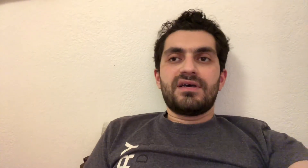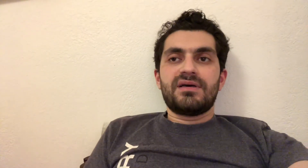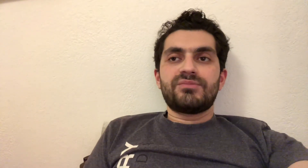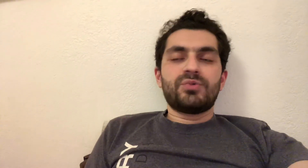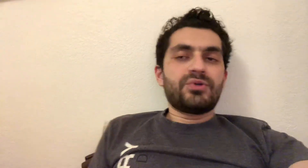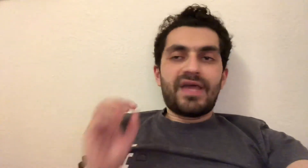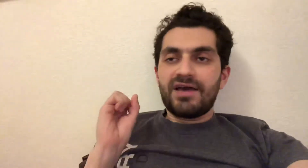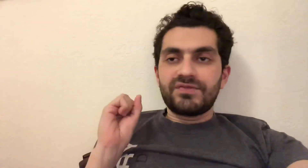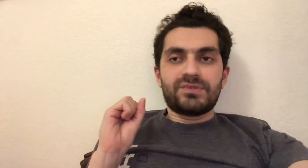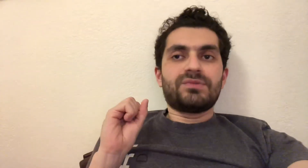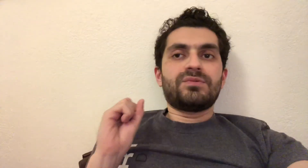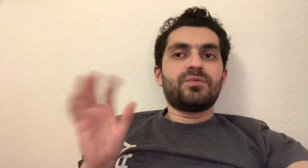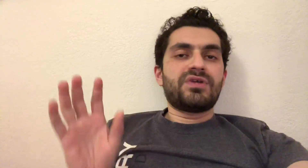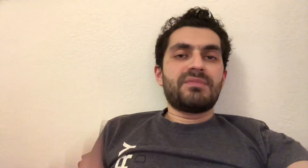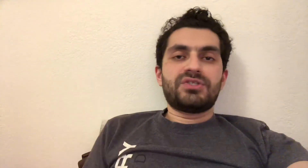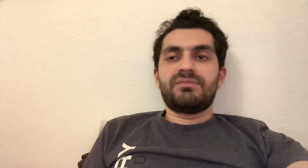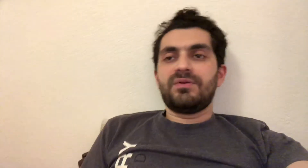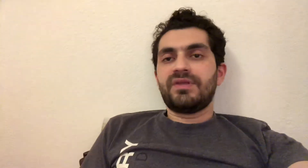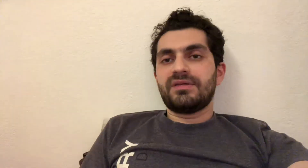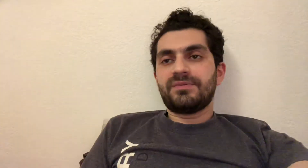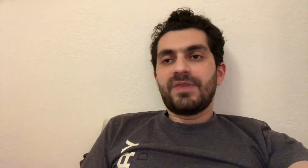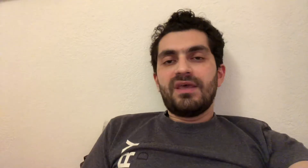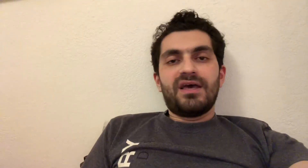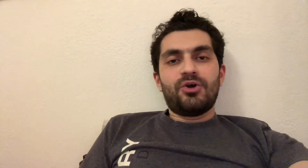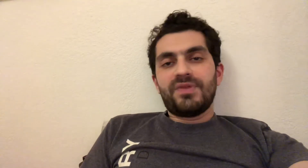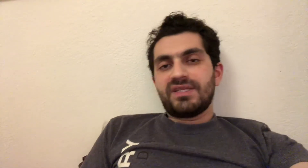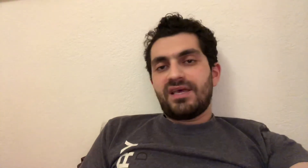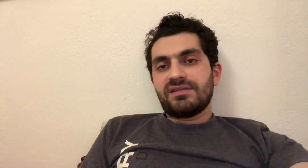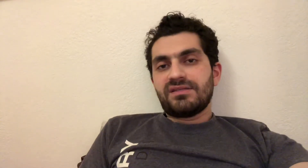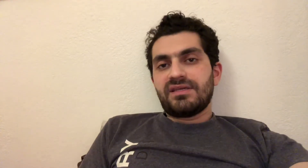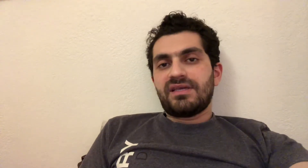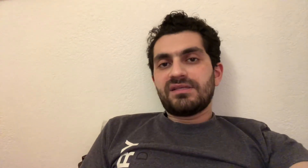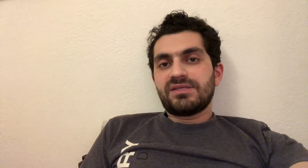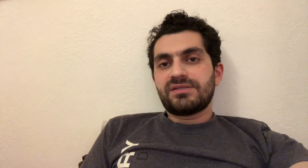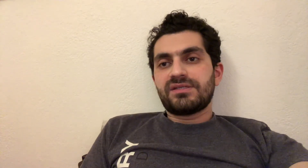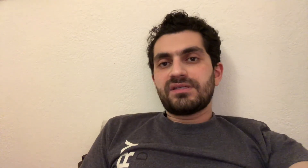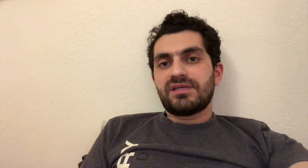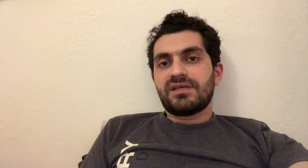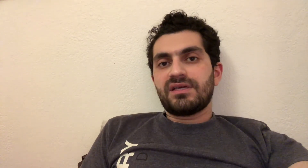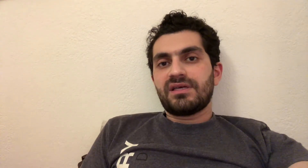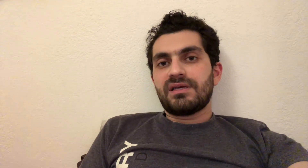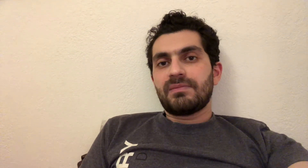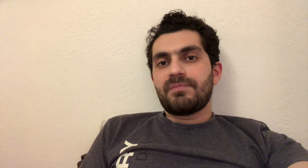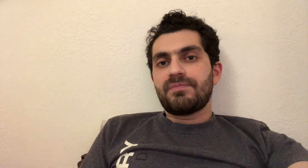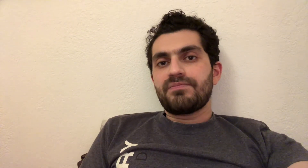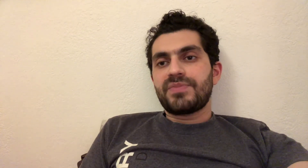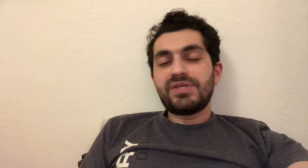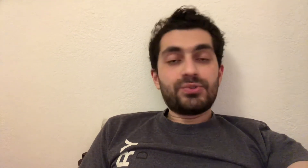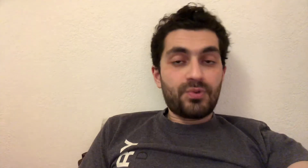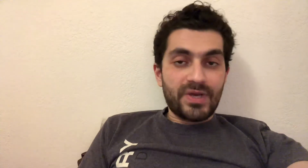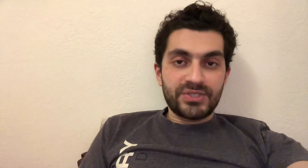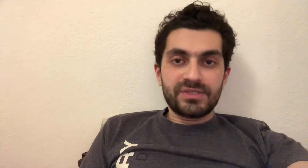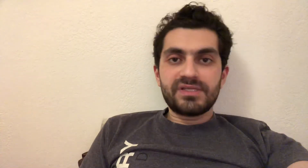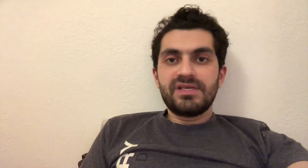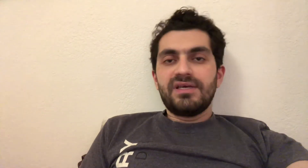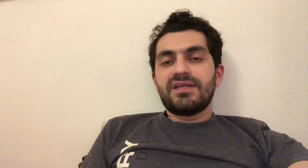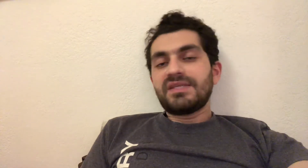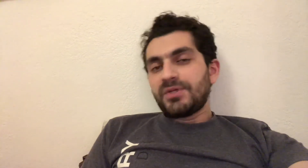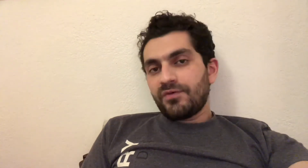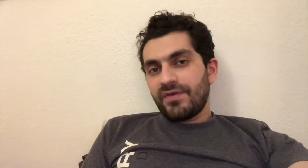So we don't have to worry much about that. I hope that that answers these two questions. Let me know if